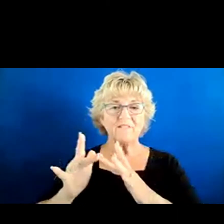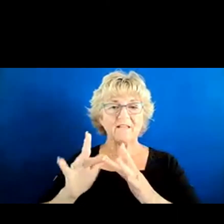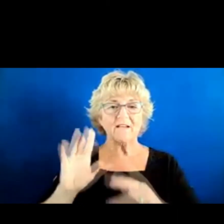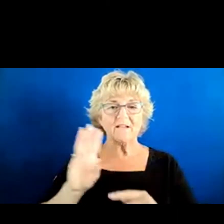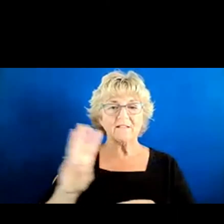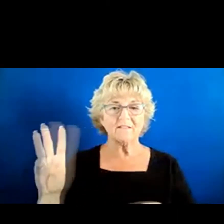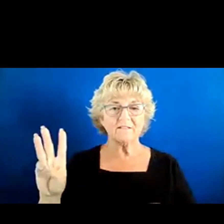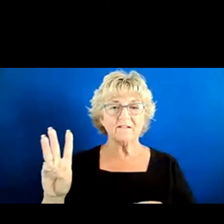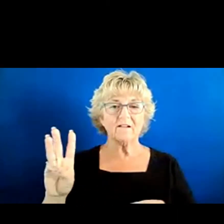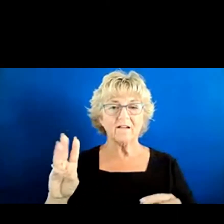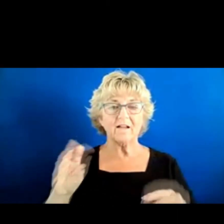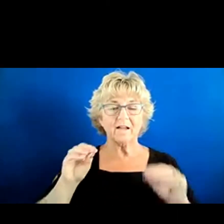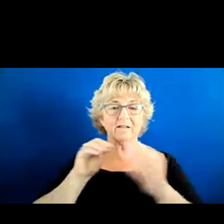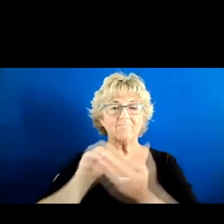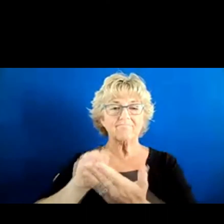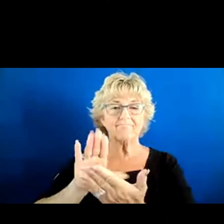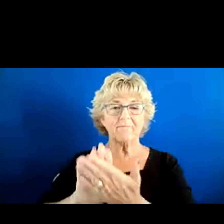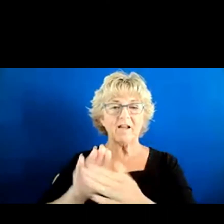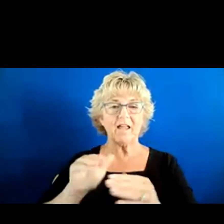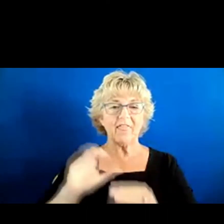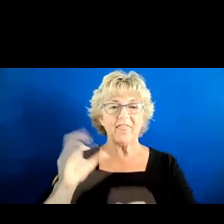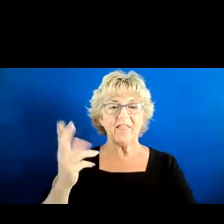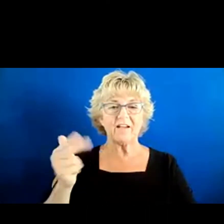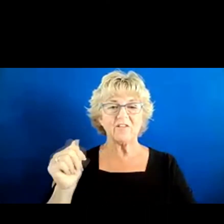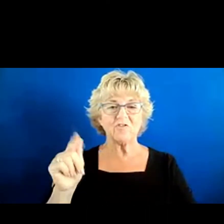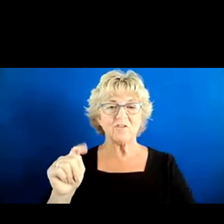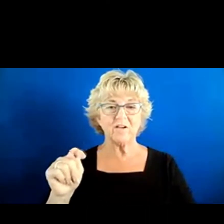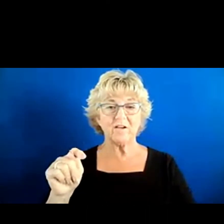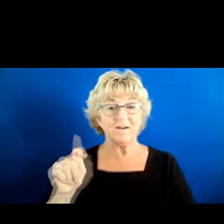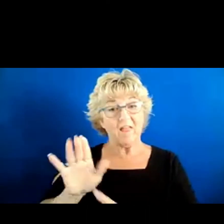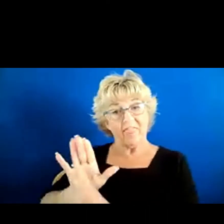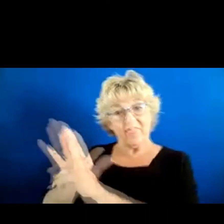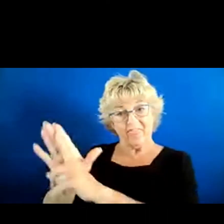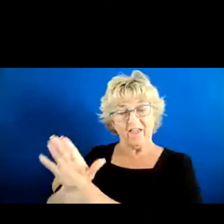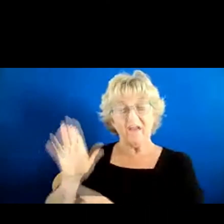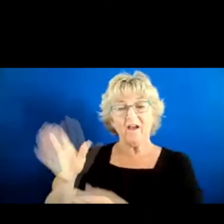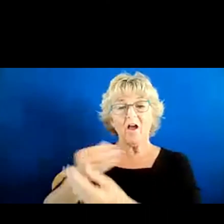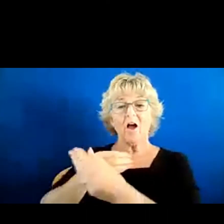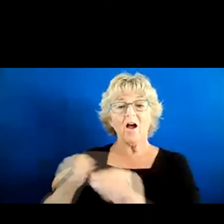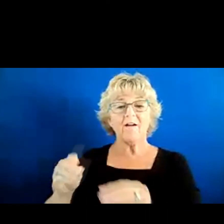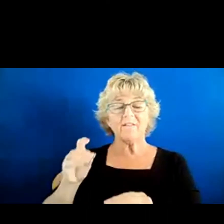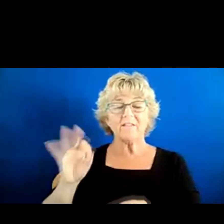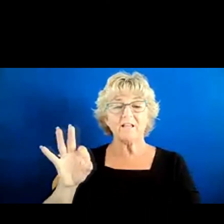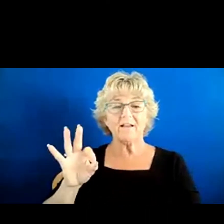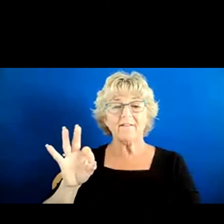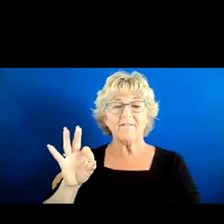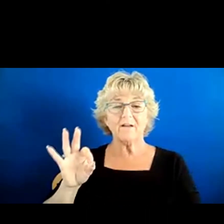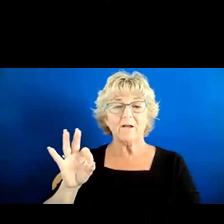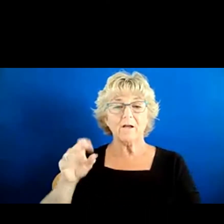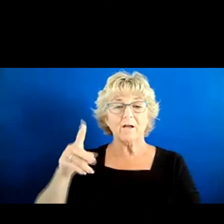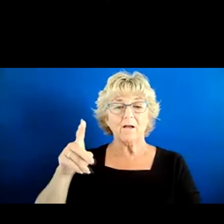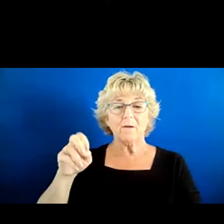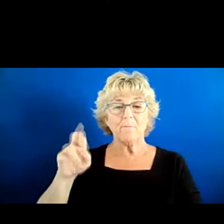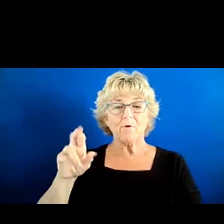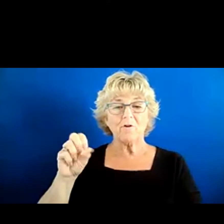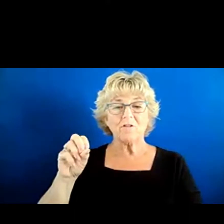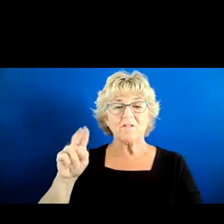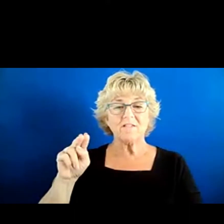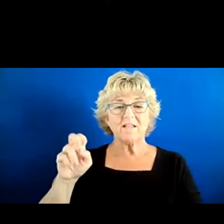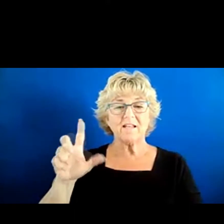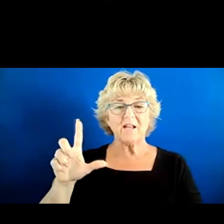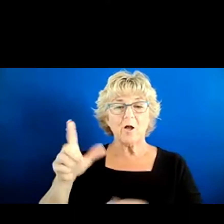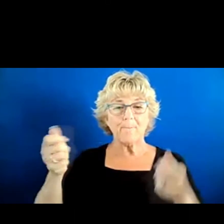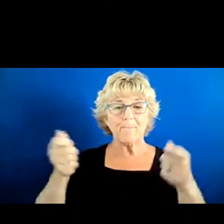it in the chat. But it's kind of owned by the Office of Personnel Management. And then there are